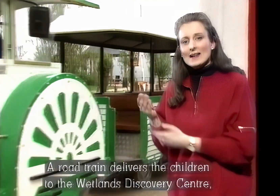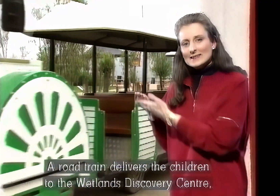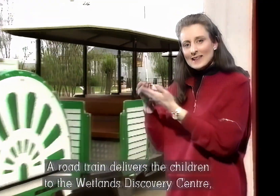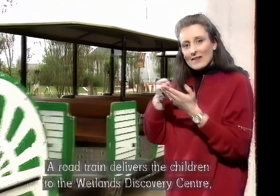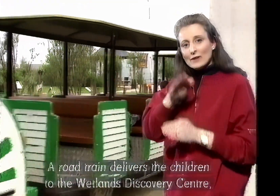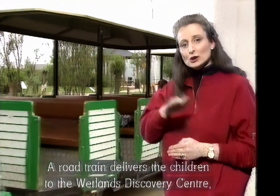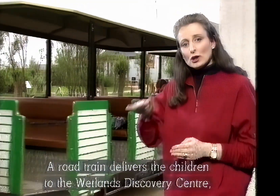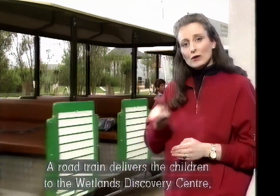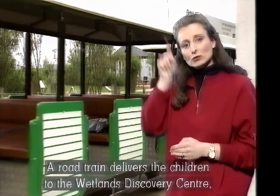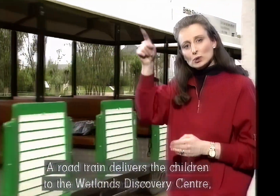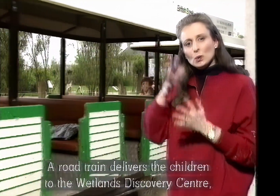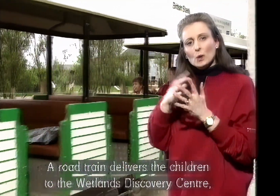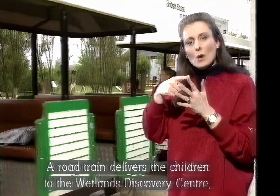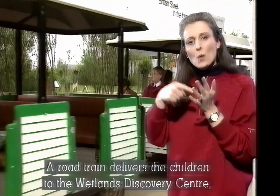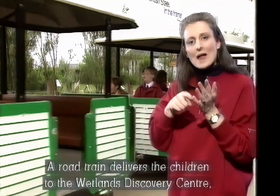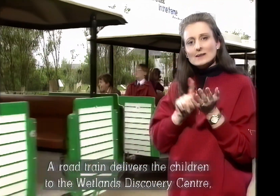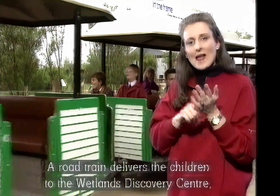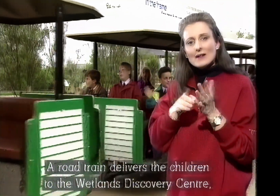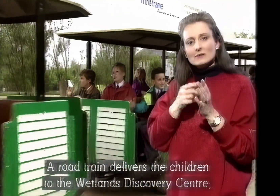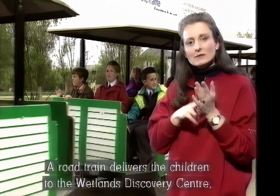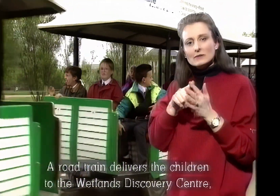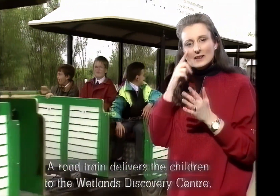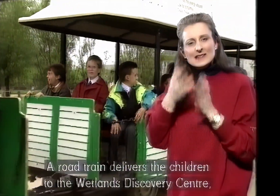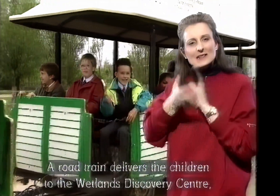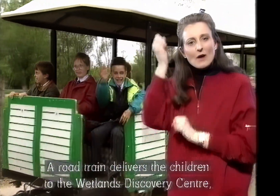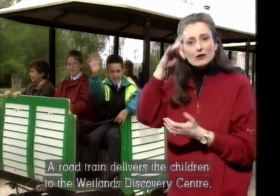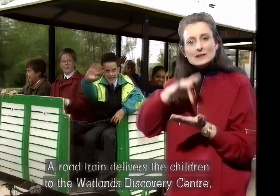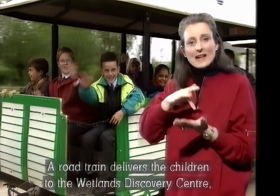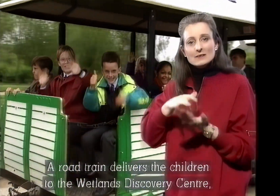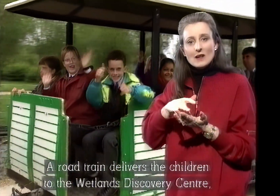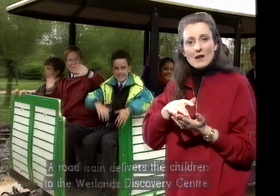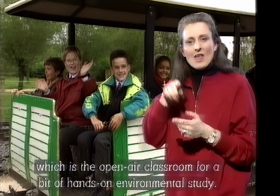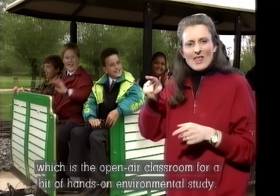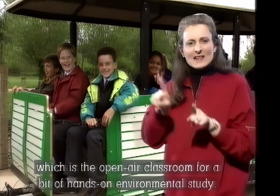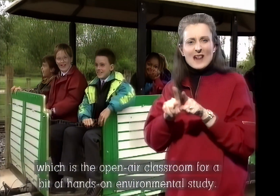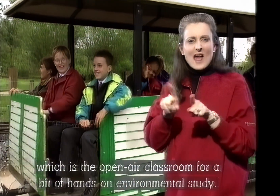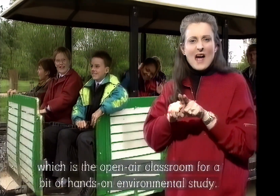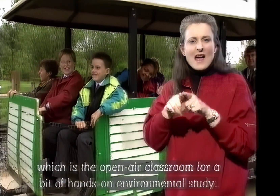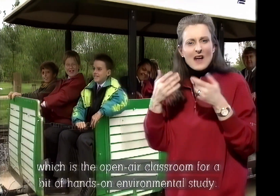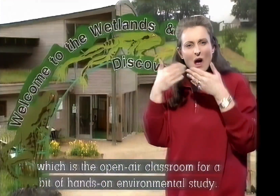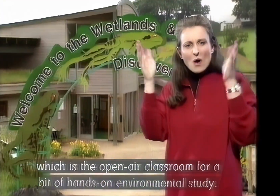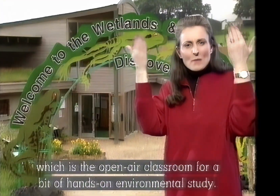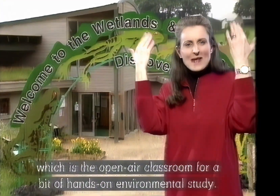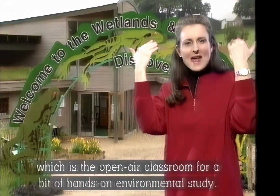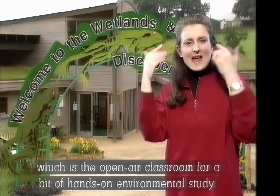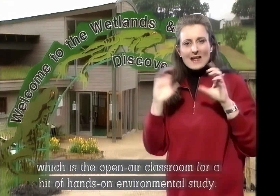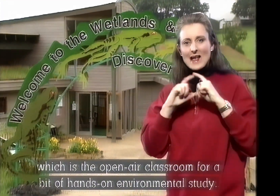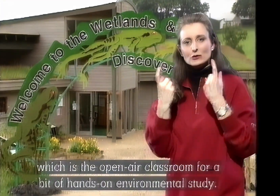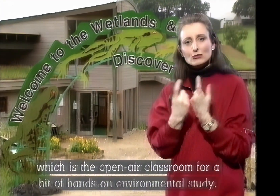A road train delivers the children to the Wetlands Discovery Centre, which is the open in their classroom for a bit of hands-on